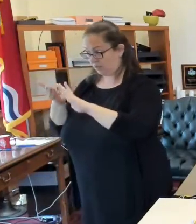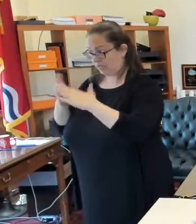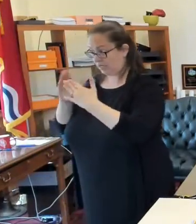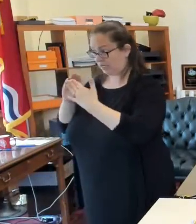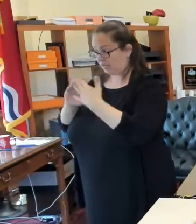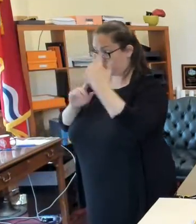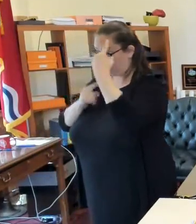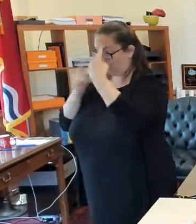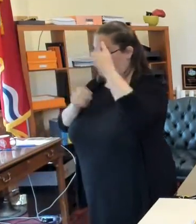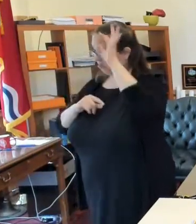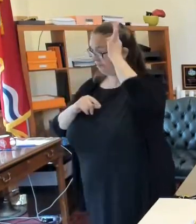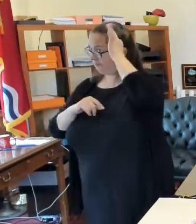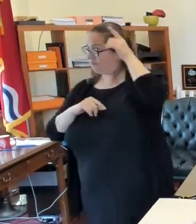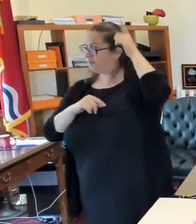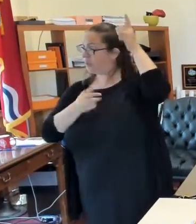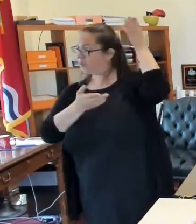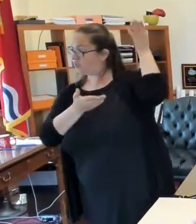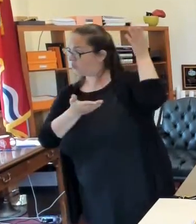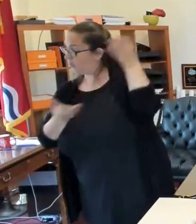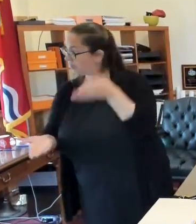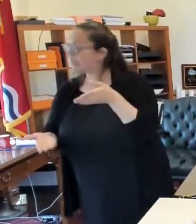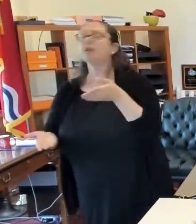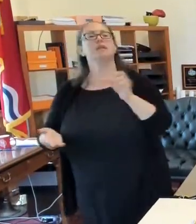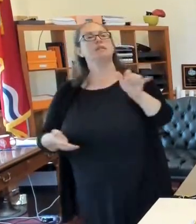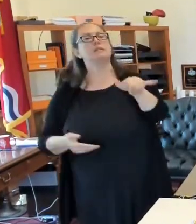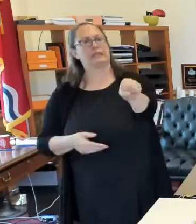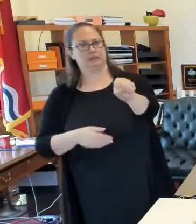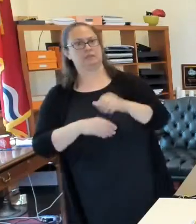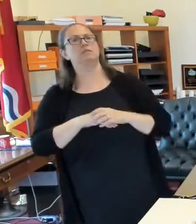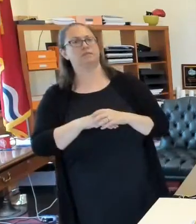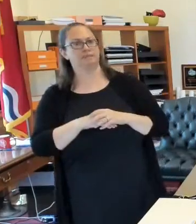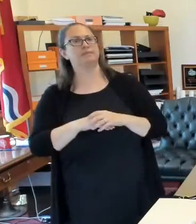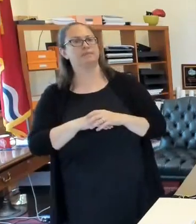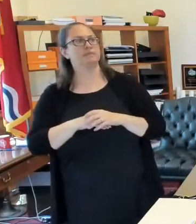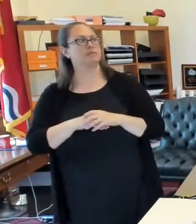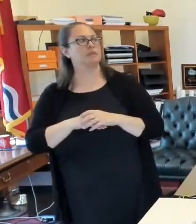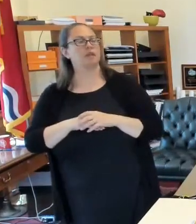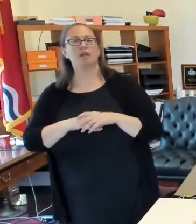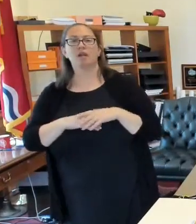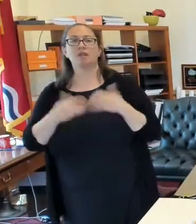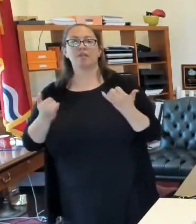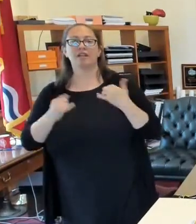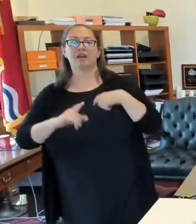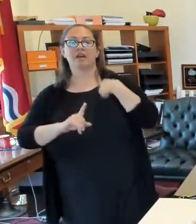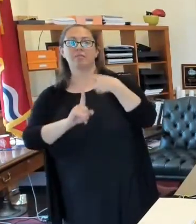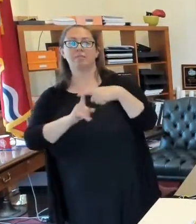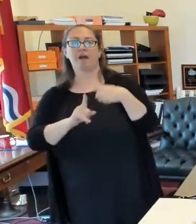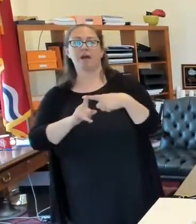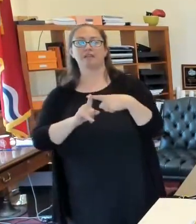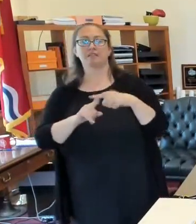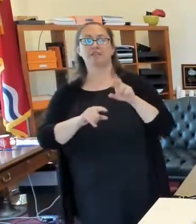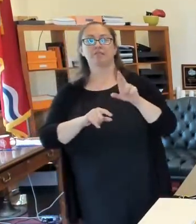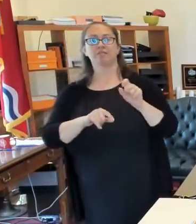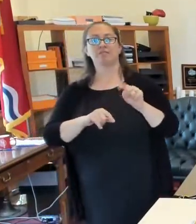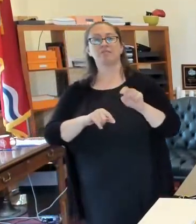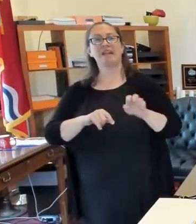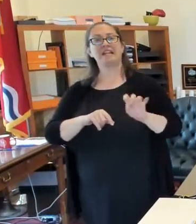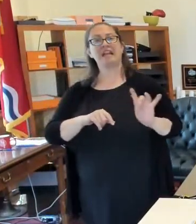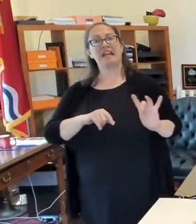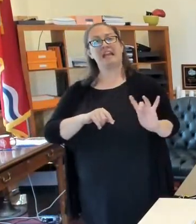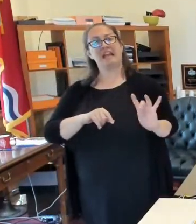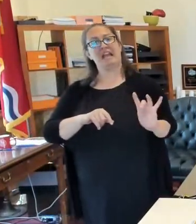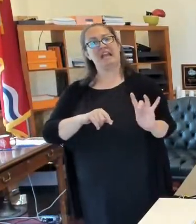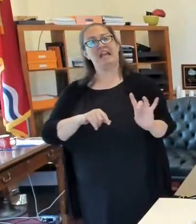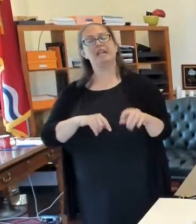into account? Sarah, sir, we are taking them into account. Our positivity rate right now is running at about eight to 8